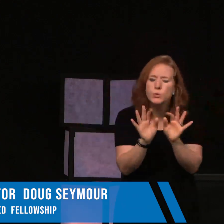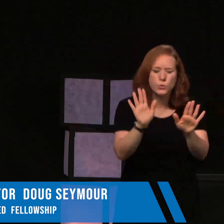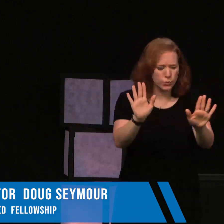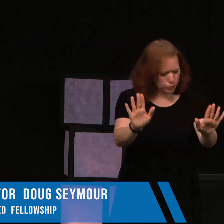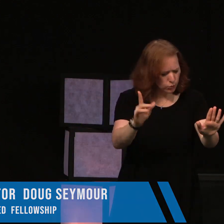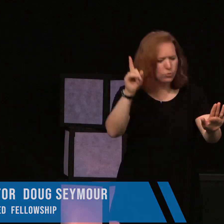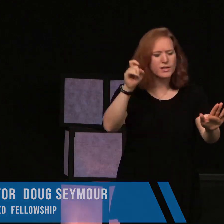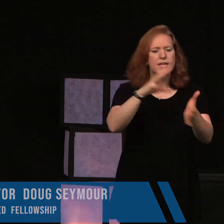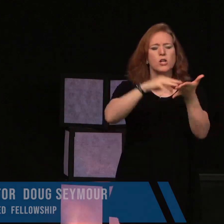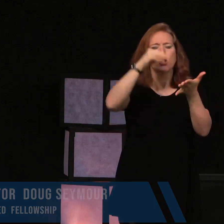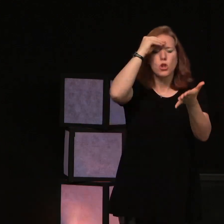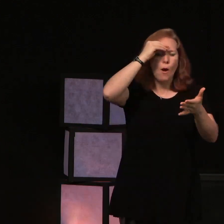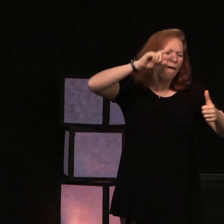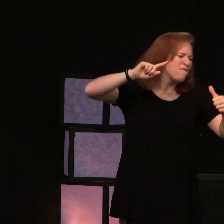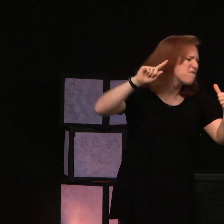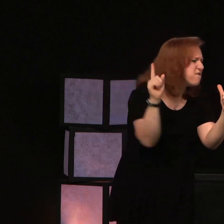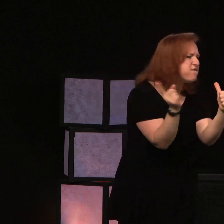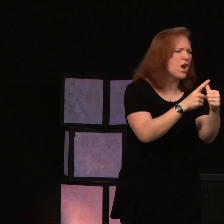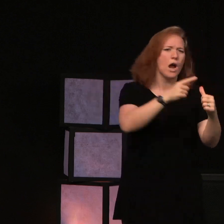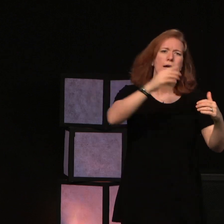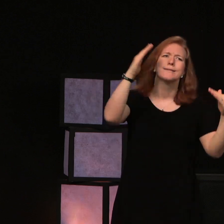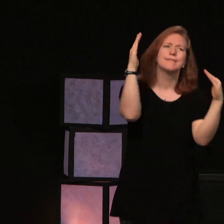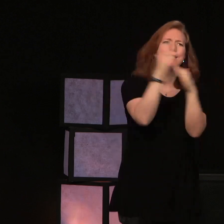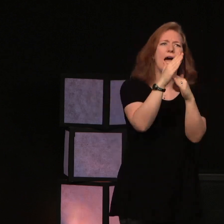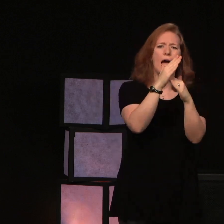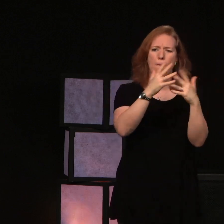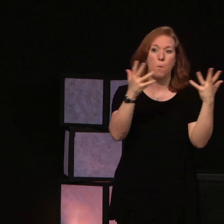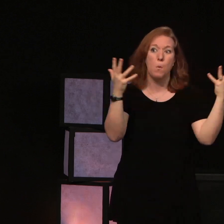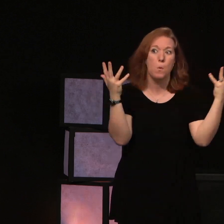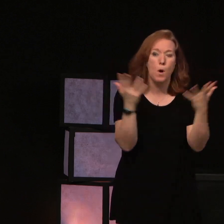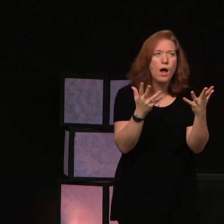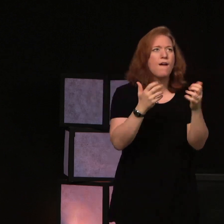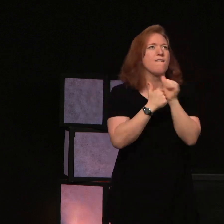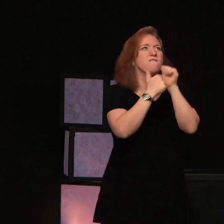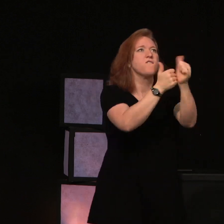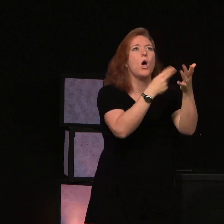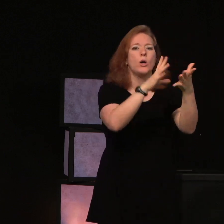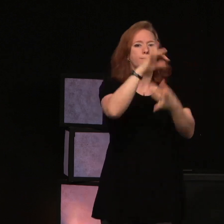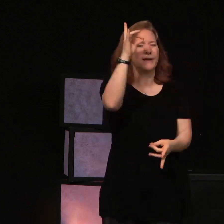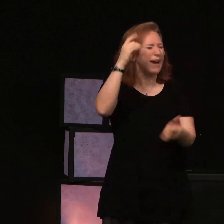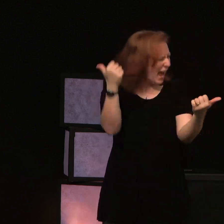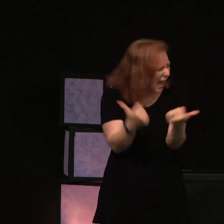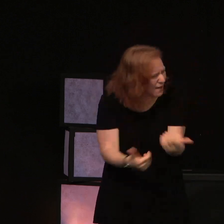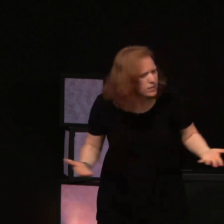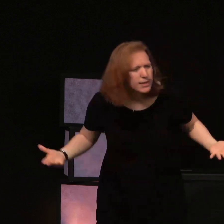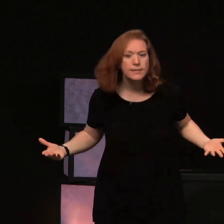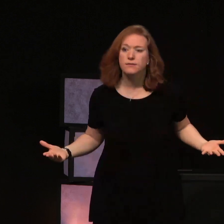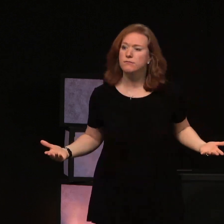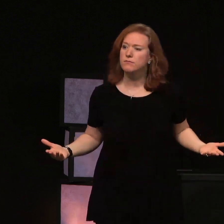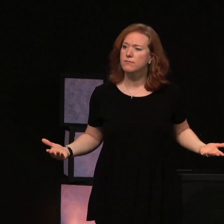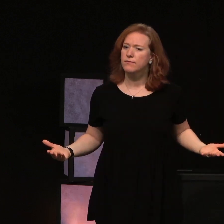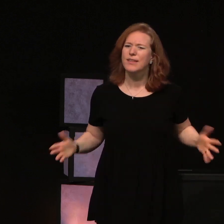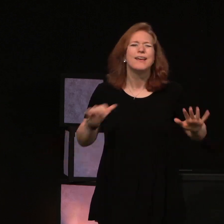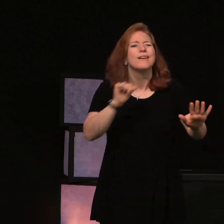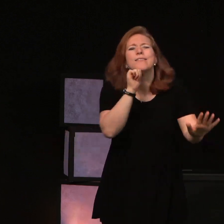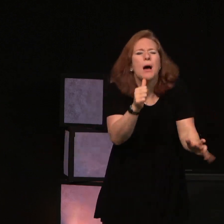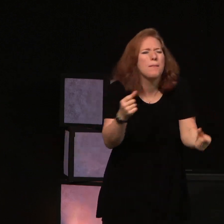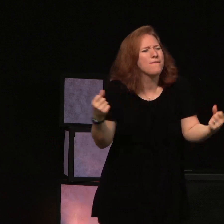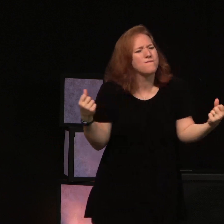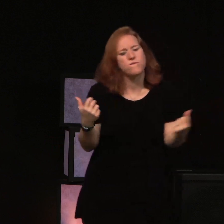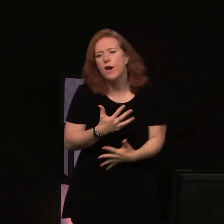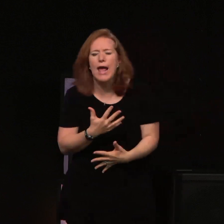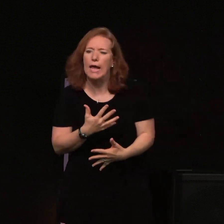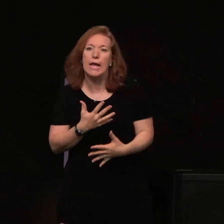learn that first and foremost, we need to follow the Holy Spirit on everything. Don't be afraid